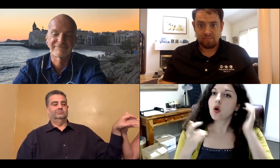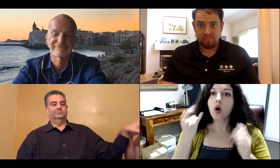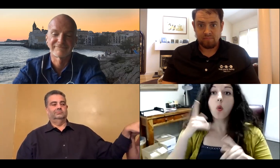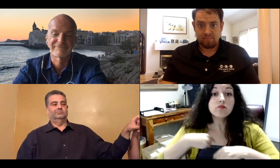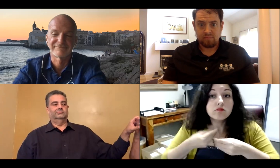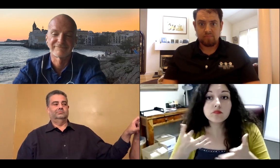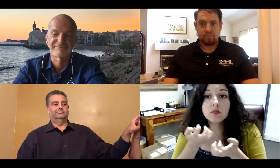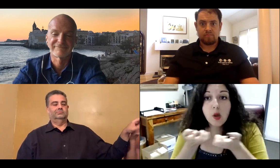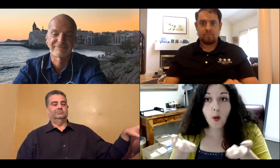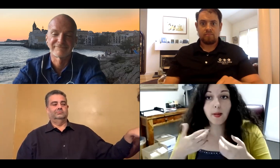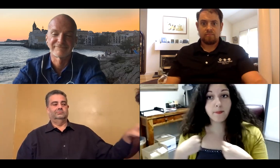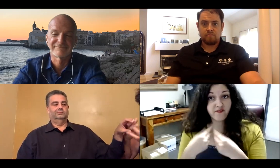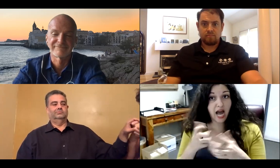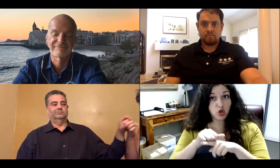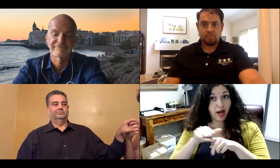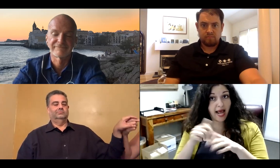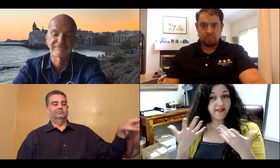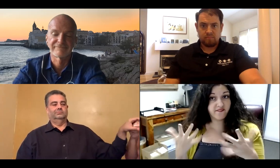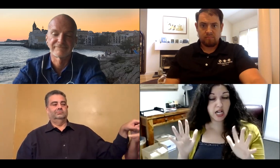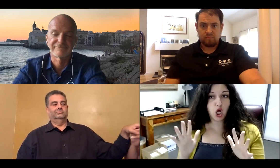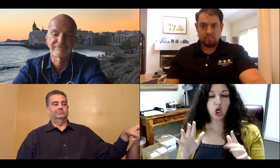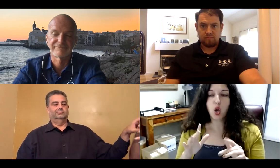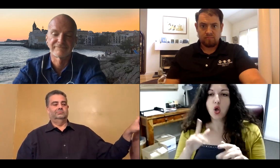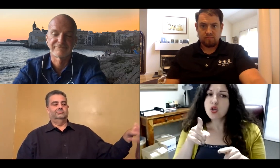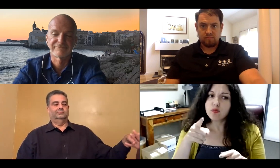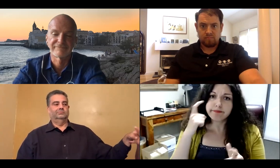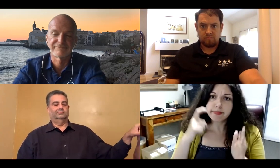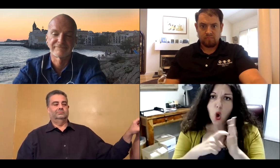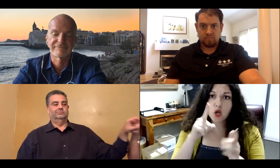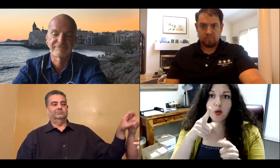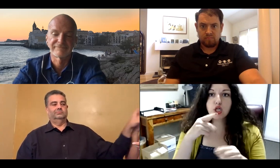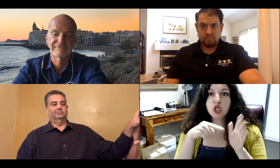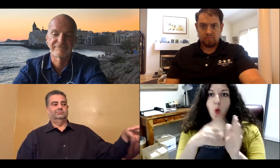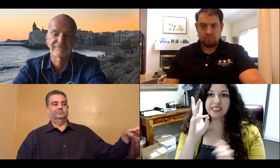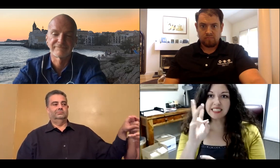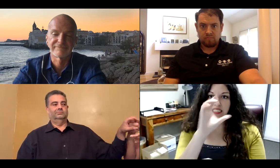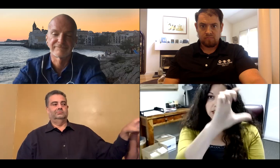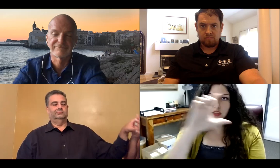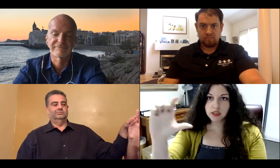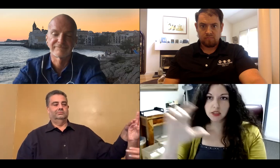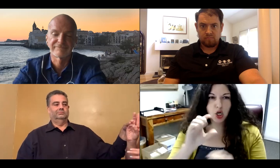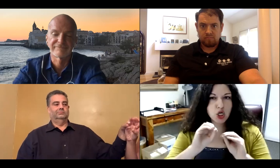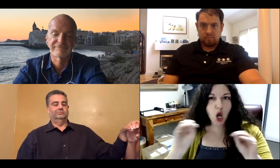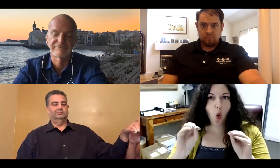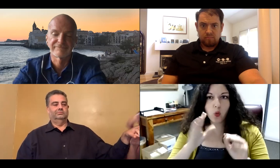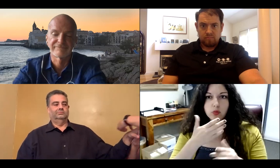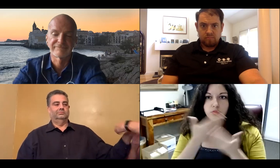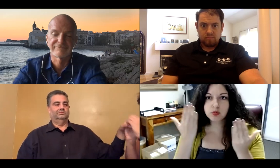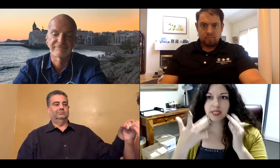One concern that we have is that when the equipment and the training have been provided,